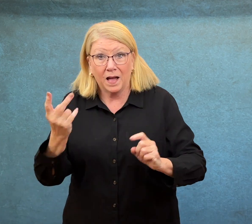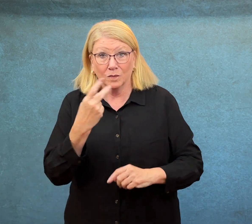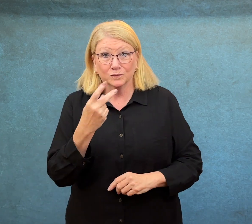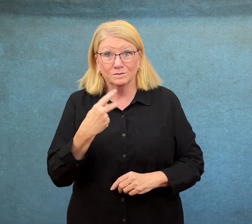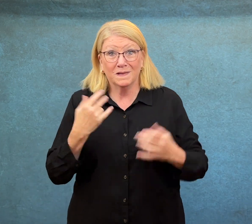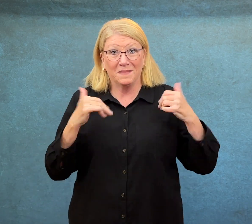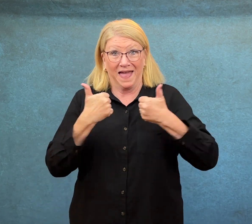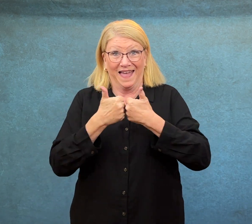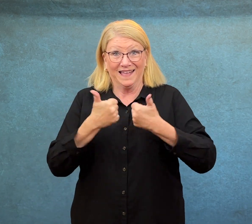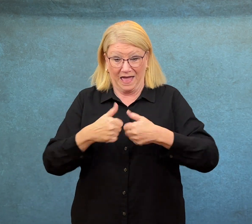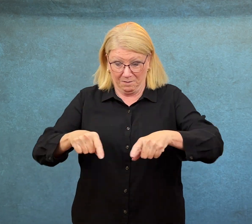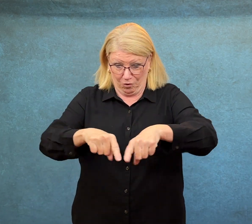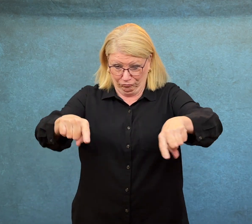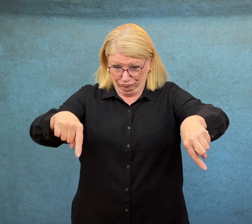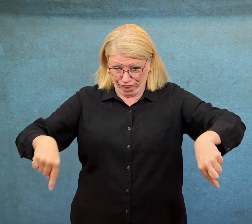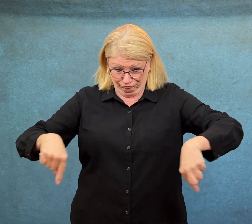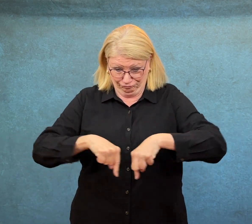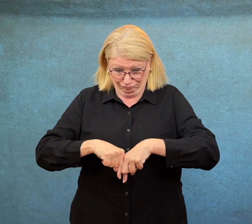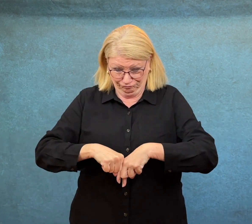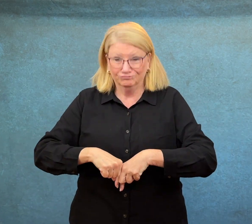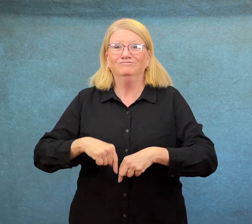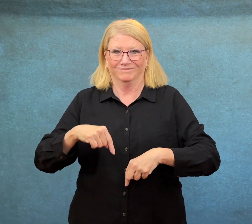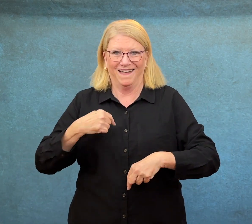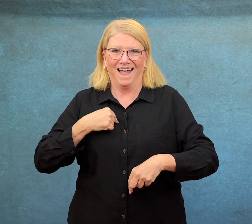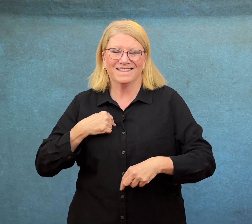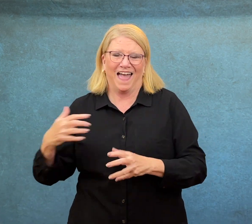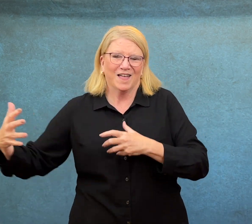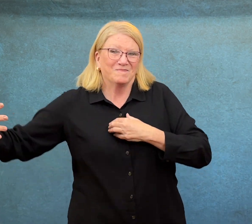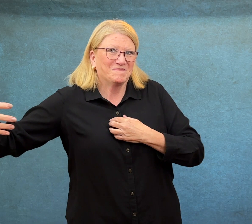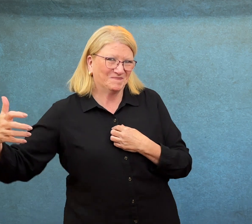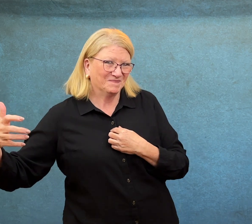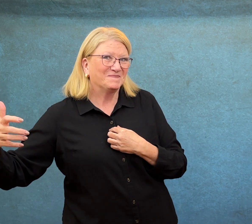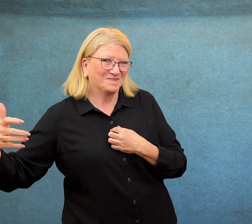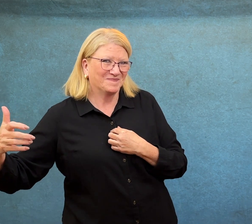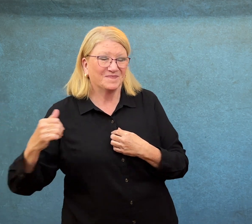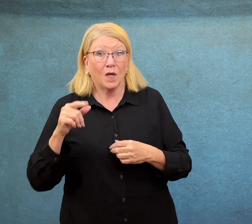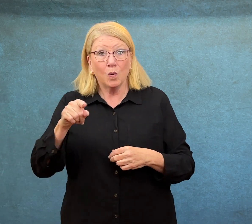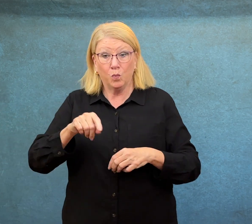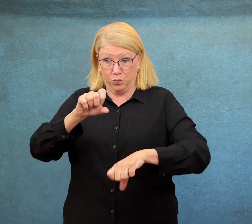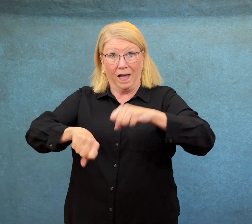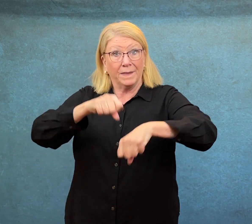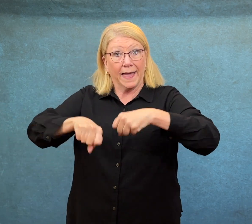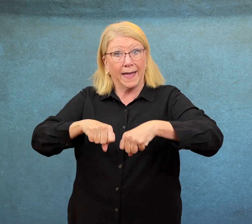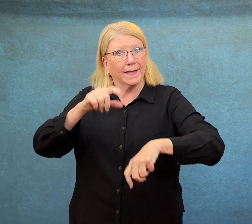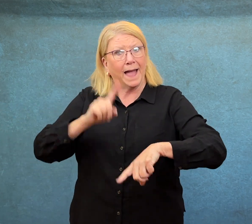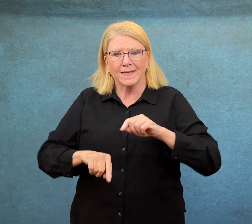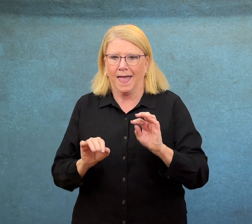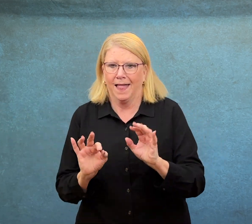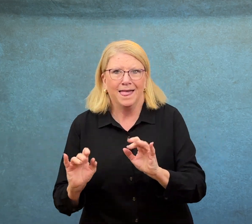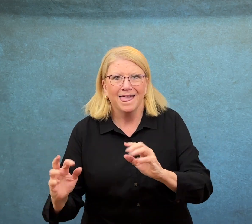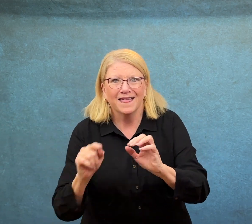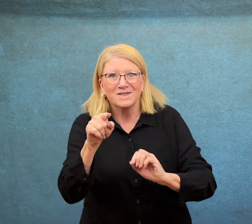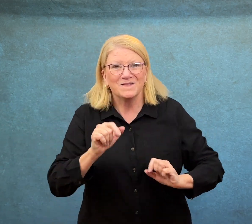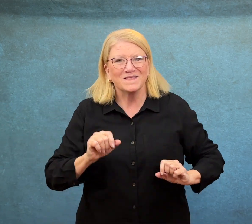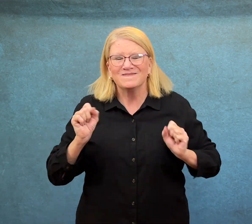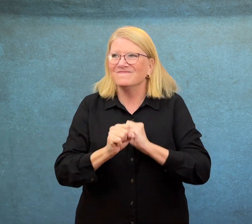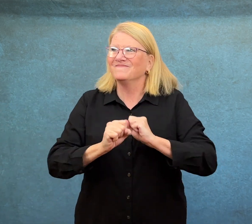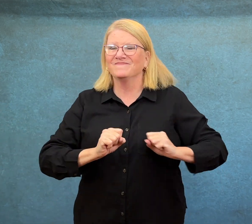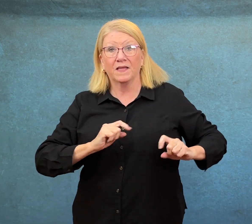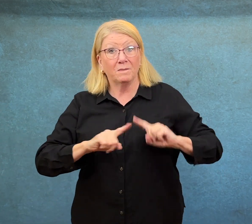But so easy to squeeze you when we play Parcheesi in a treehouse. It's tricky to tickle